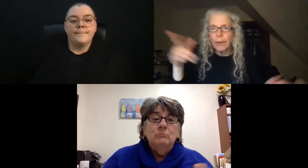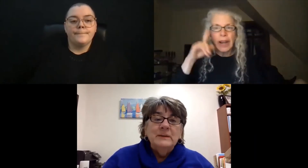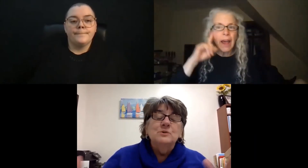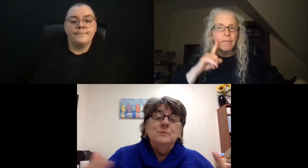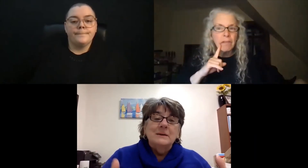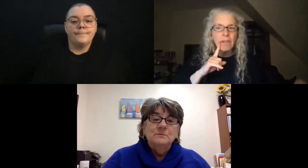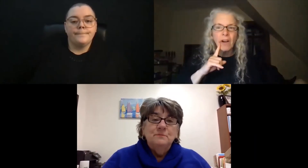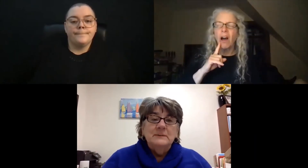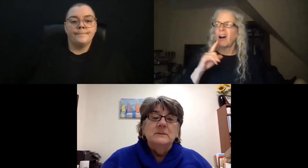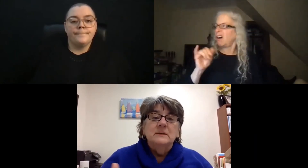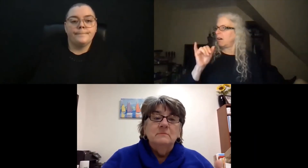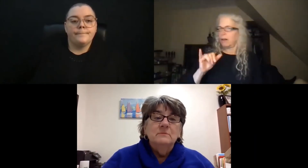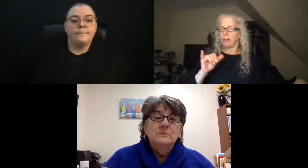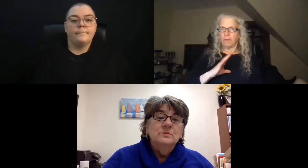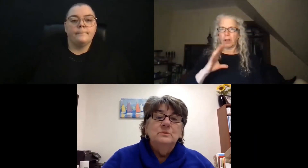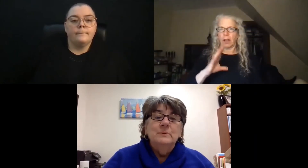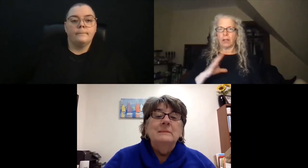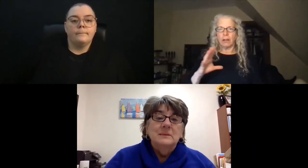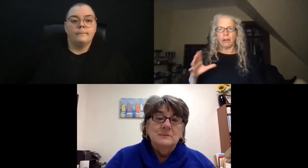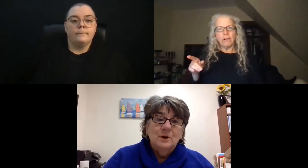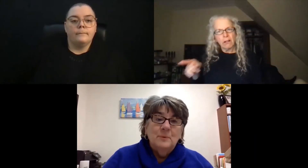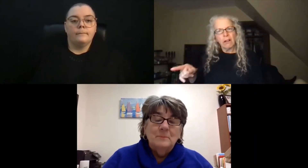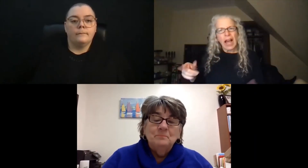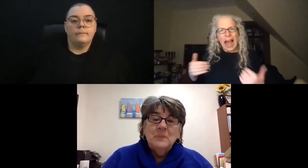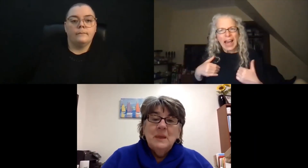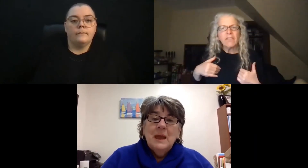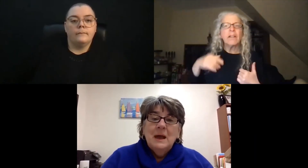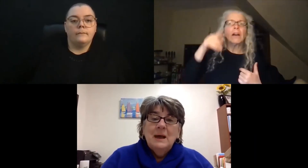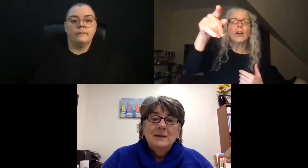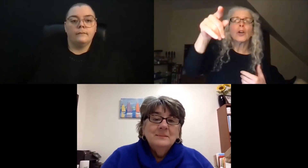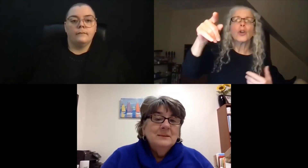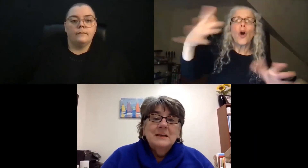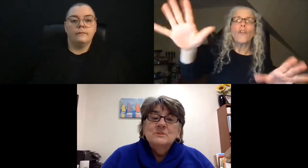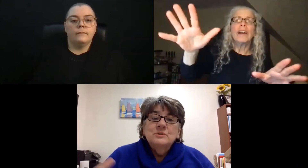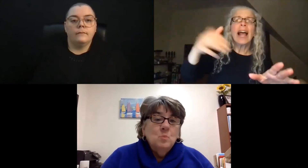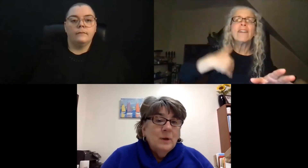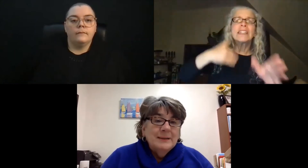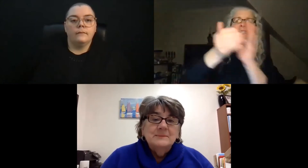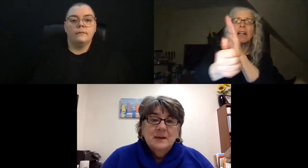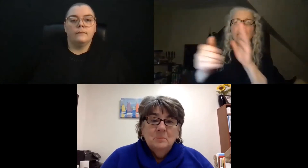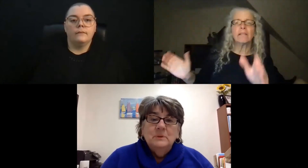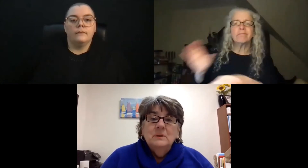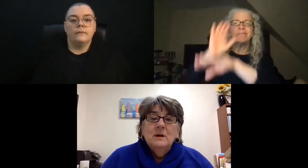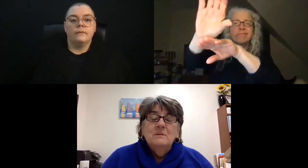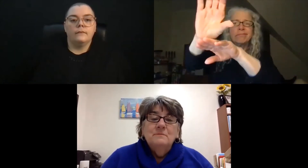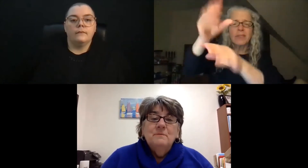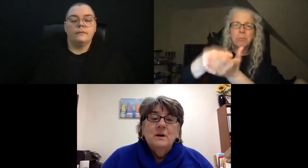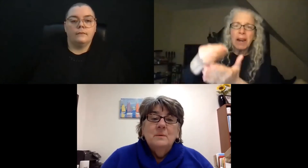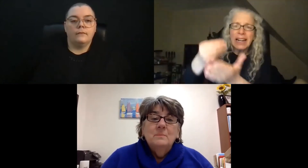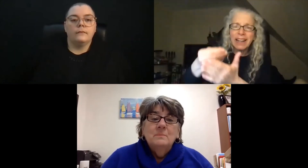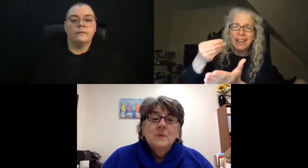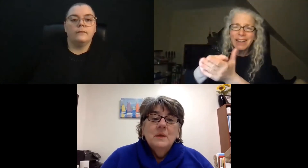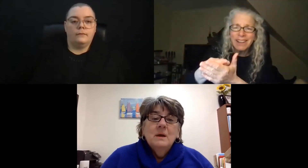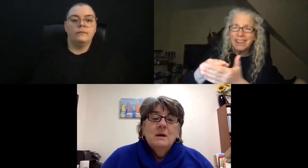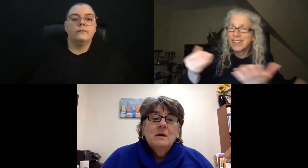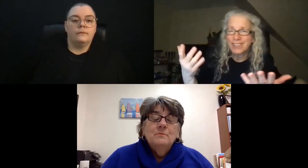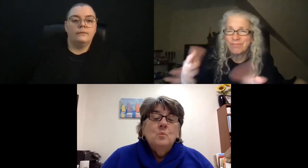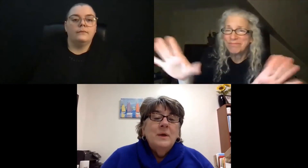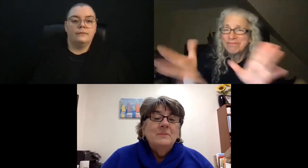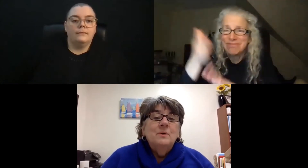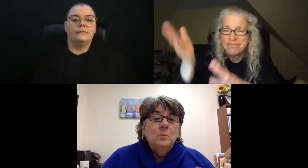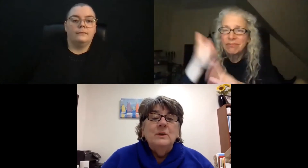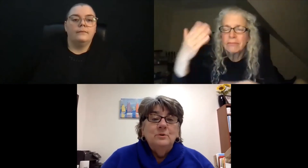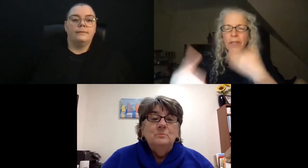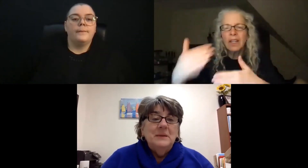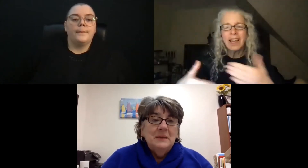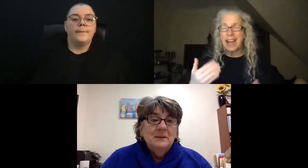redirect funding to get this going. I think that's just one example of the